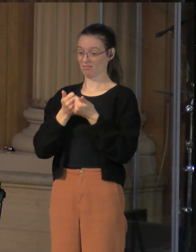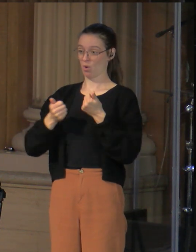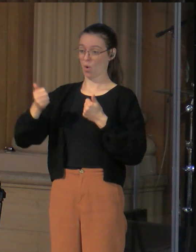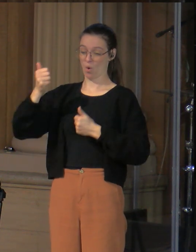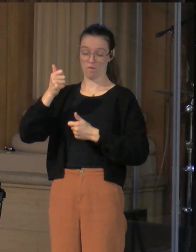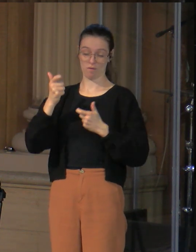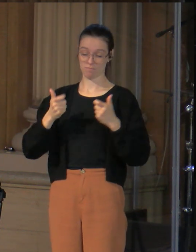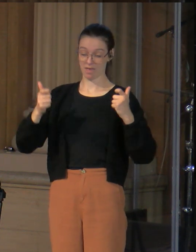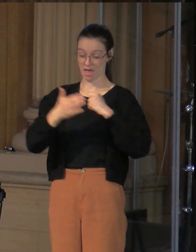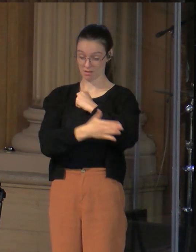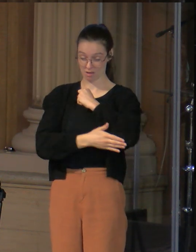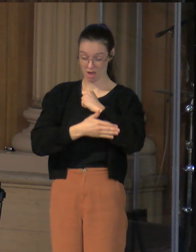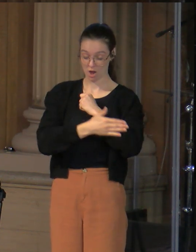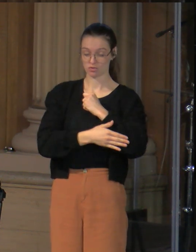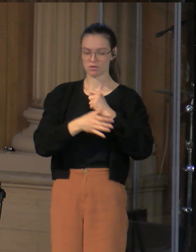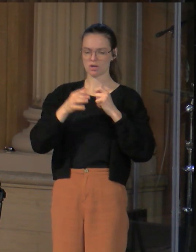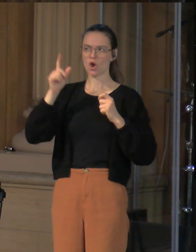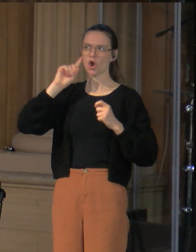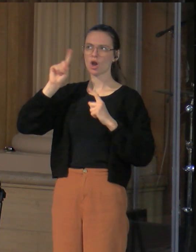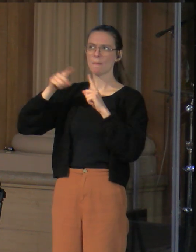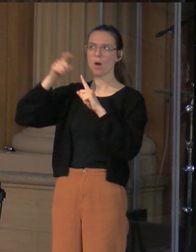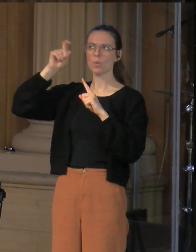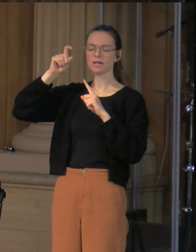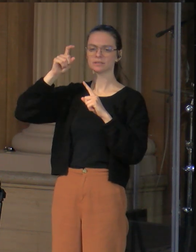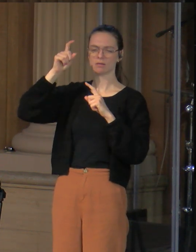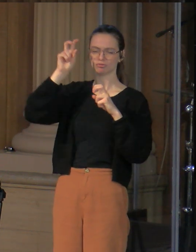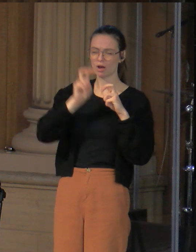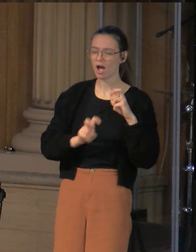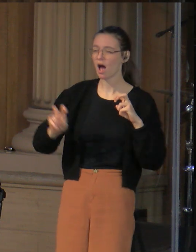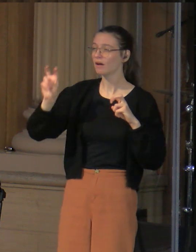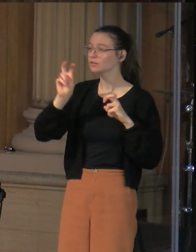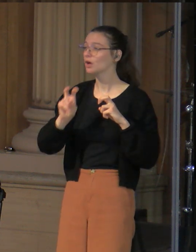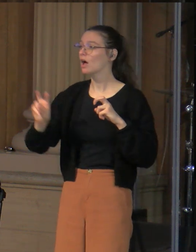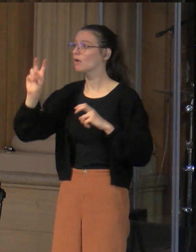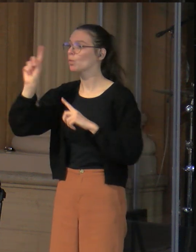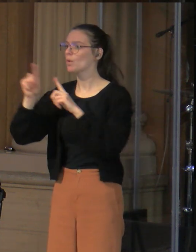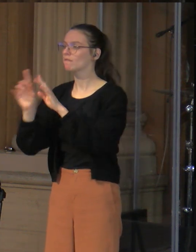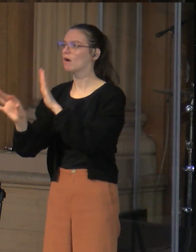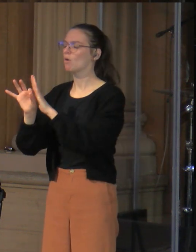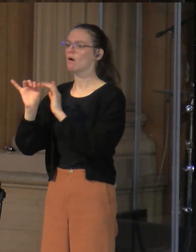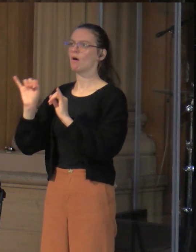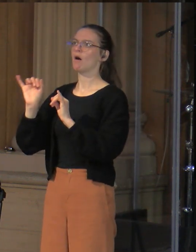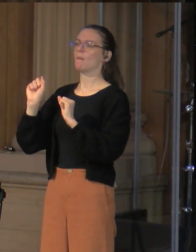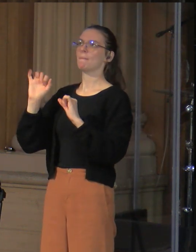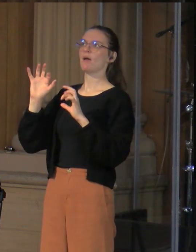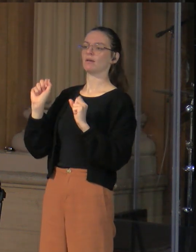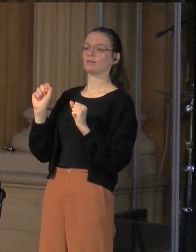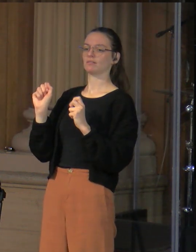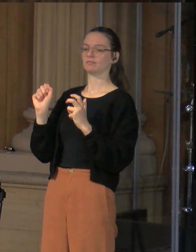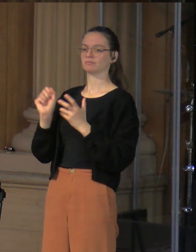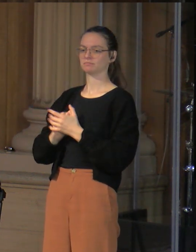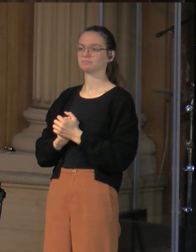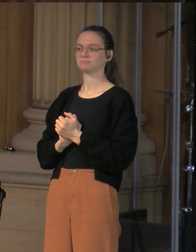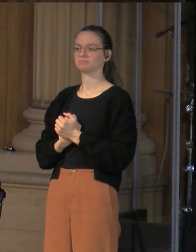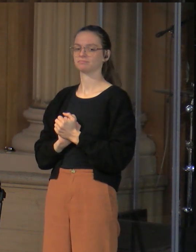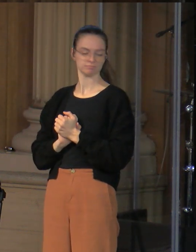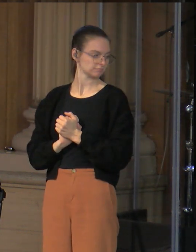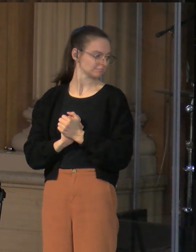to seek out wisdom, and when she found it, she was amazed. But here's the thing with Solomon. Like, the guy had his faults.